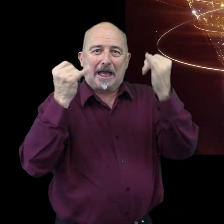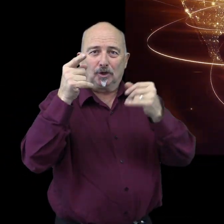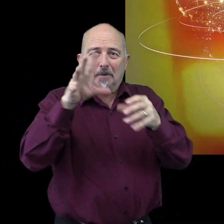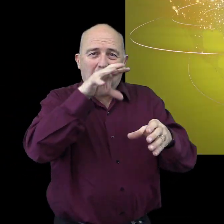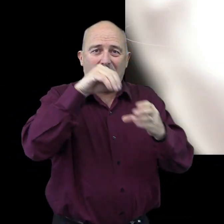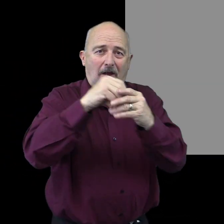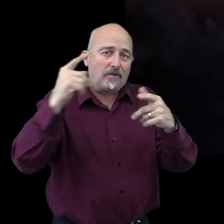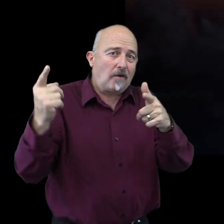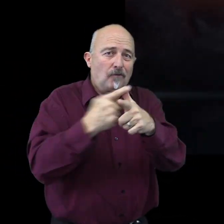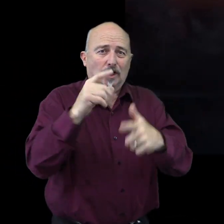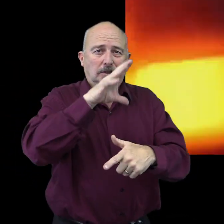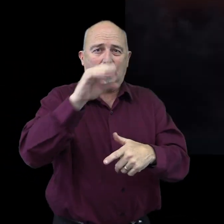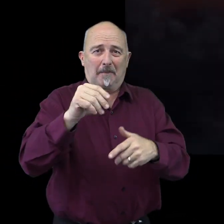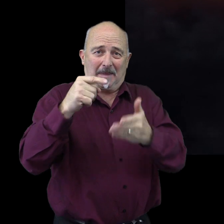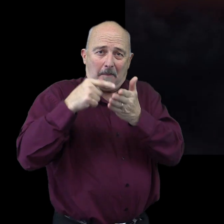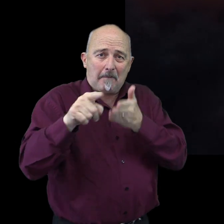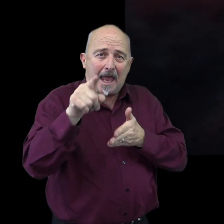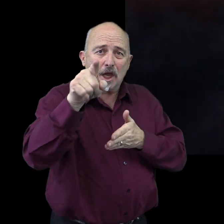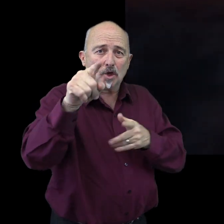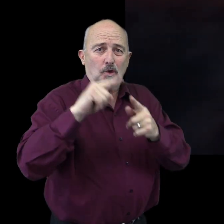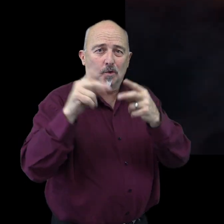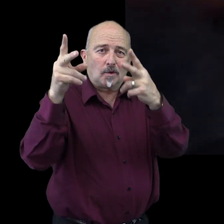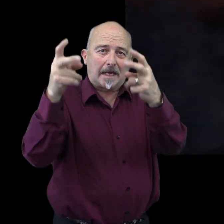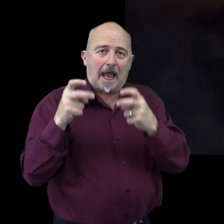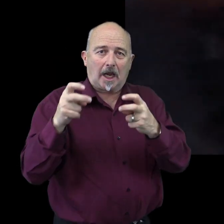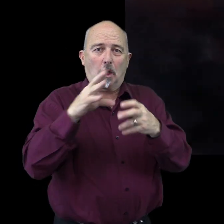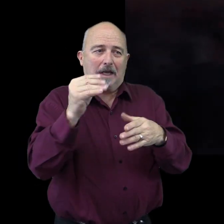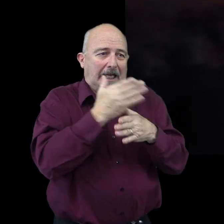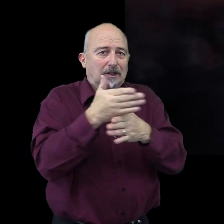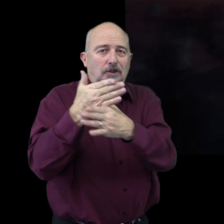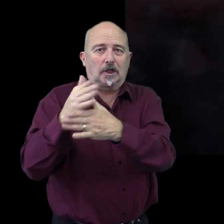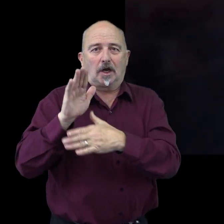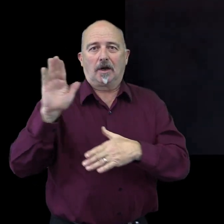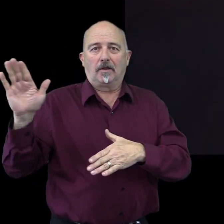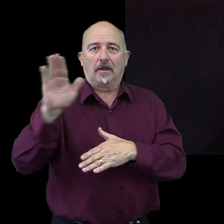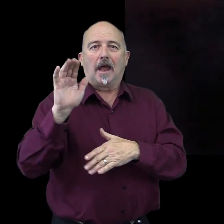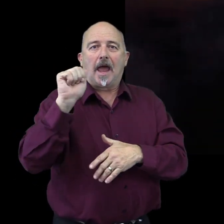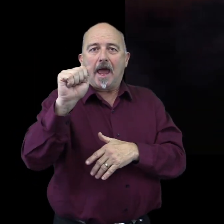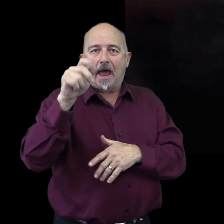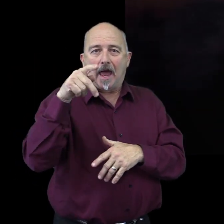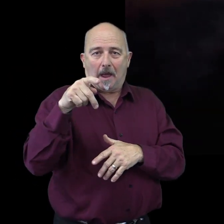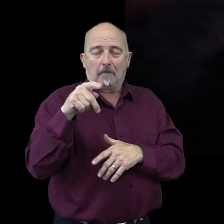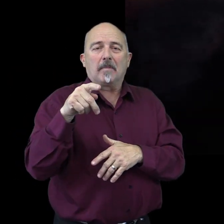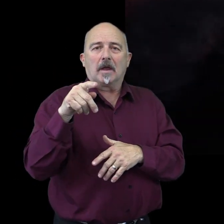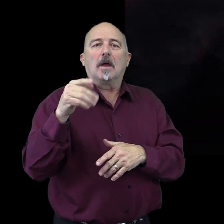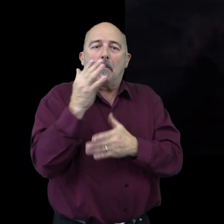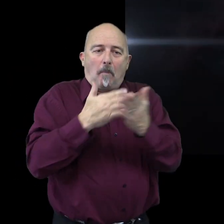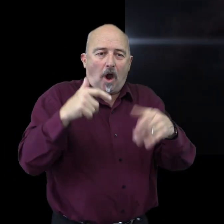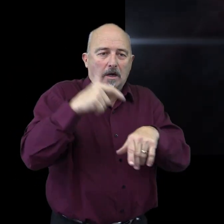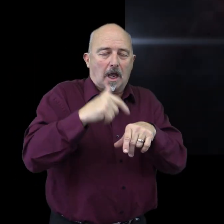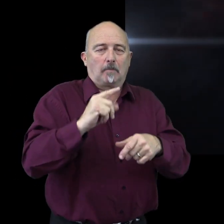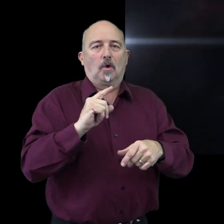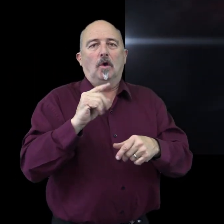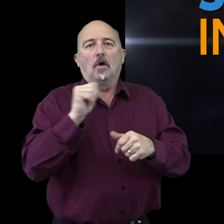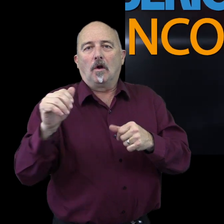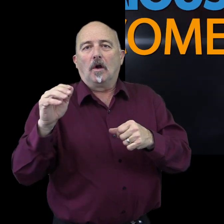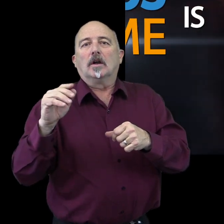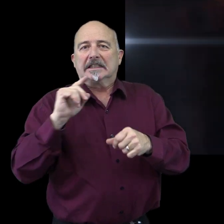first company to pay you to download and share their apps? Part-time or serious income is possible.